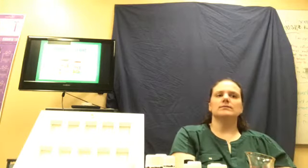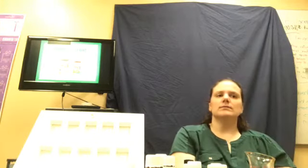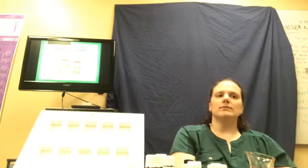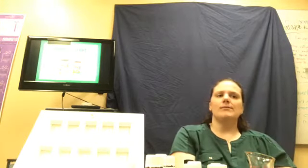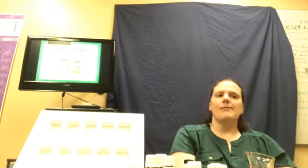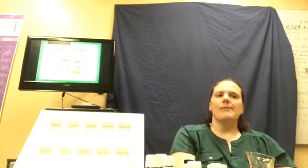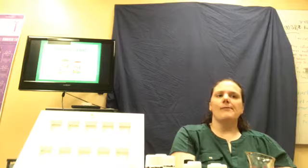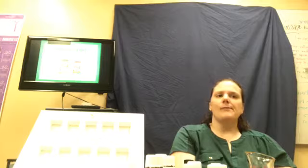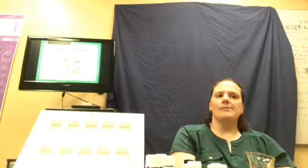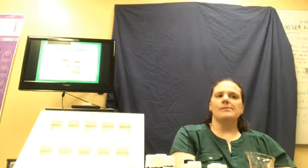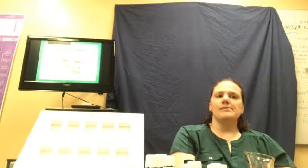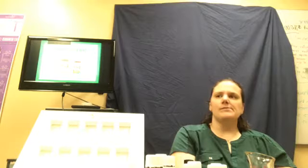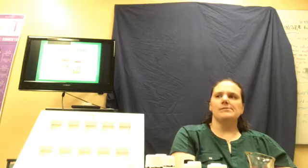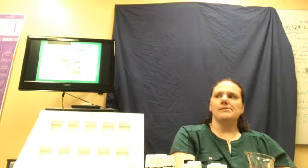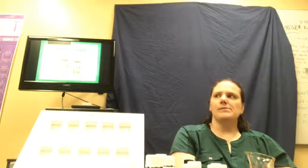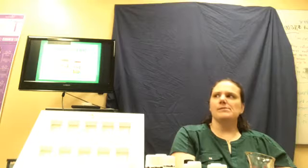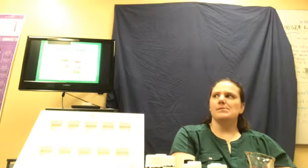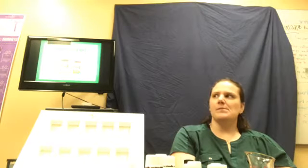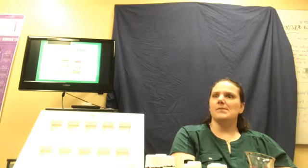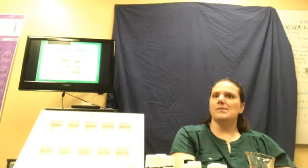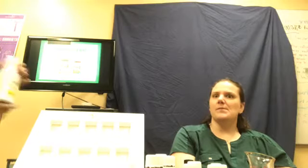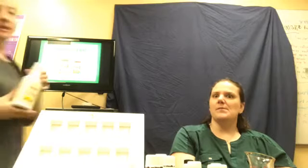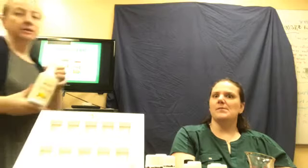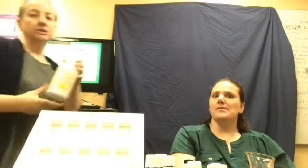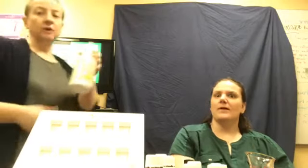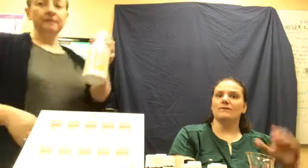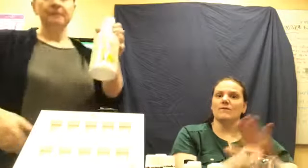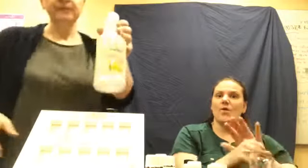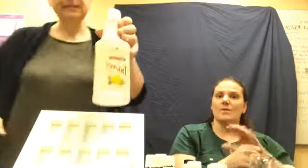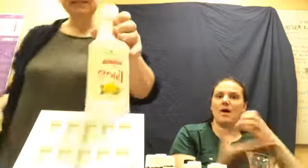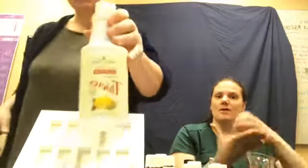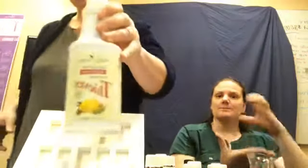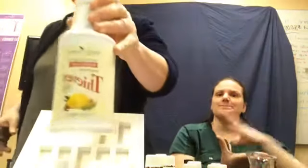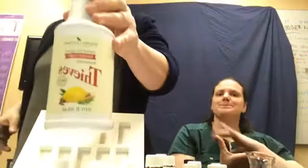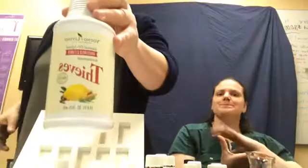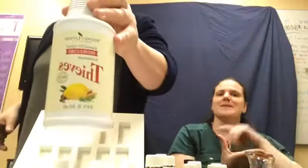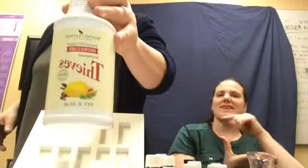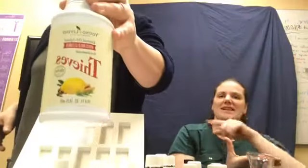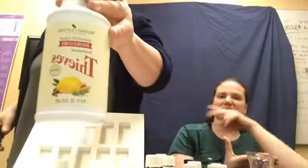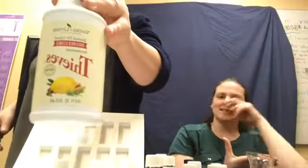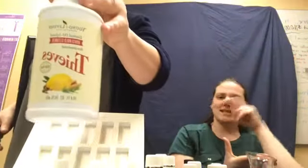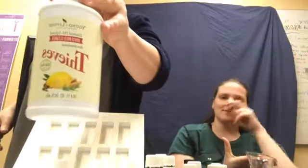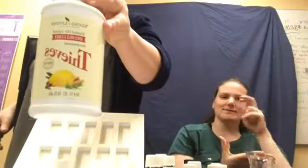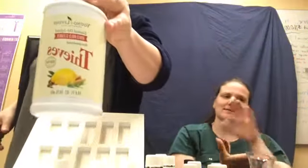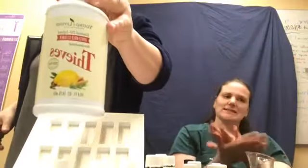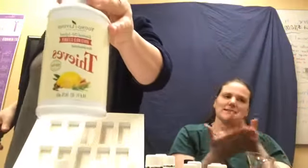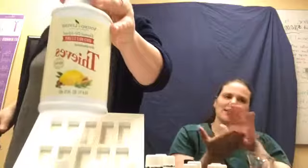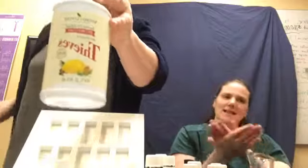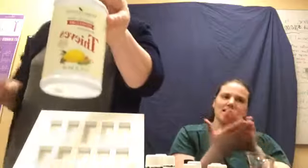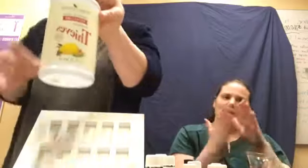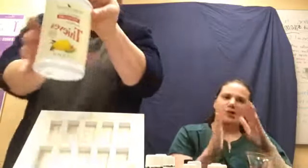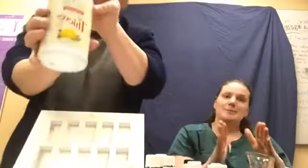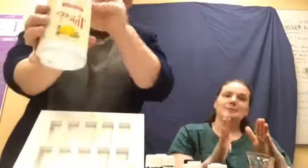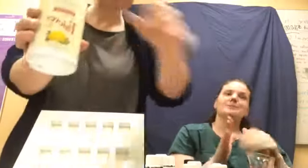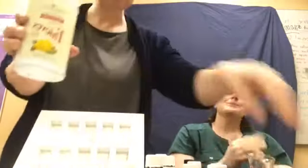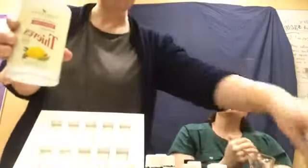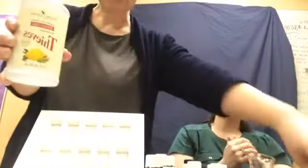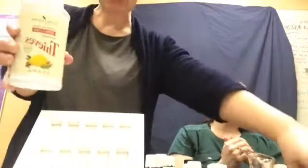Okay. It's a big bottle. It's a full bottle. Okay. So this is thieves household cleaner and it comes now